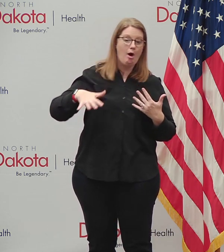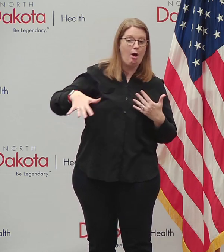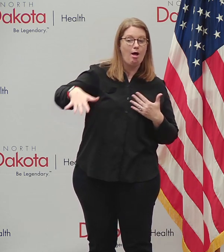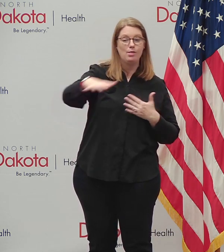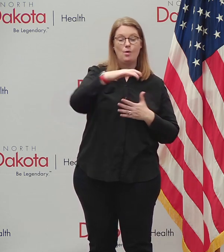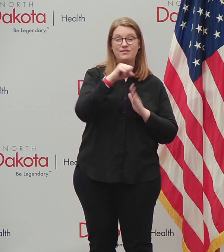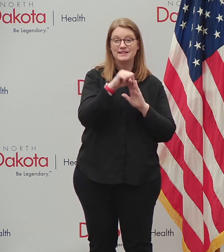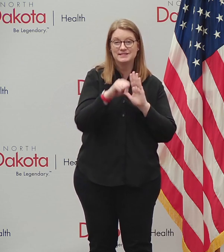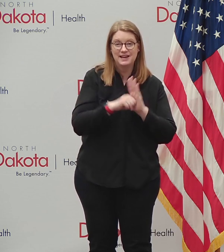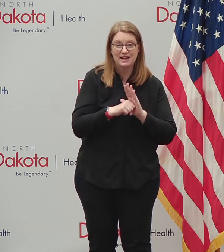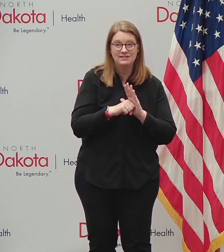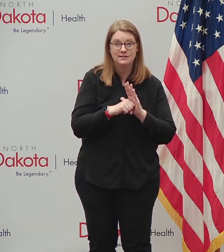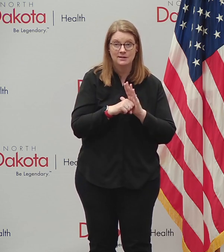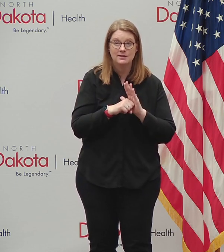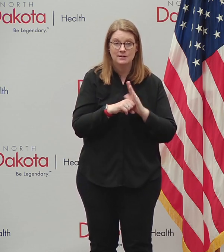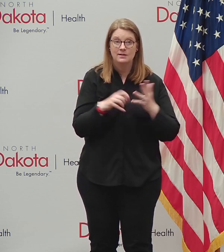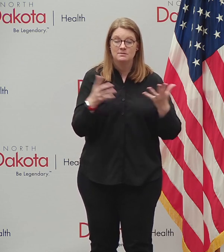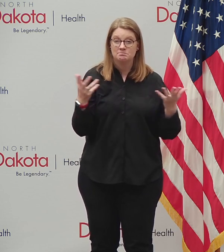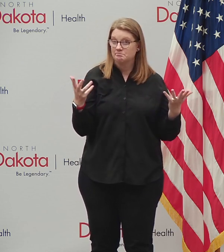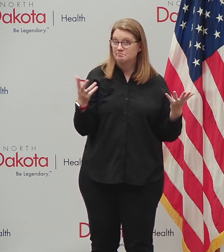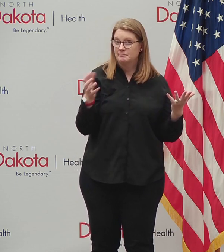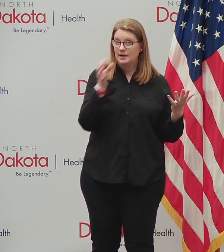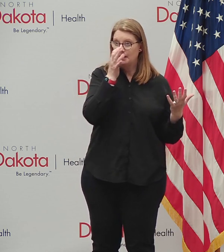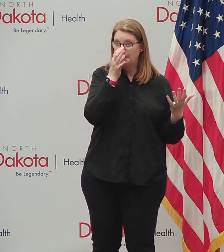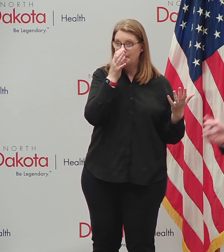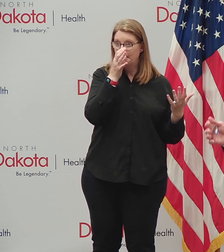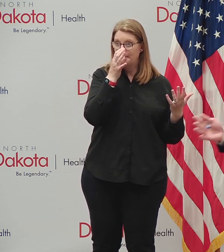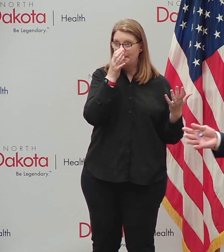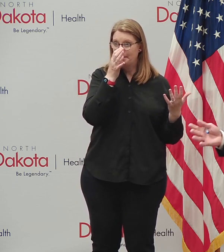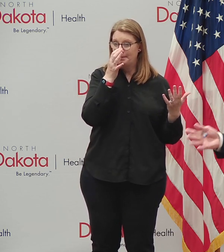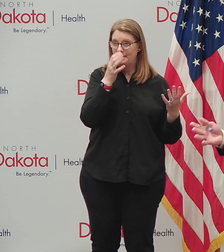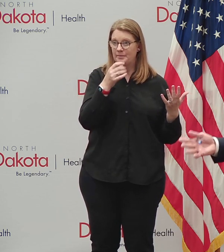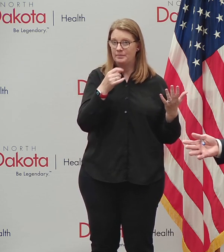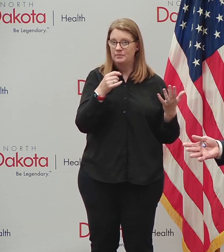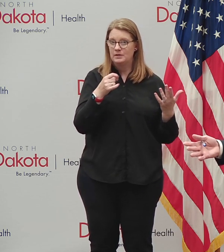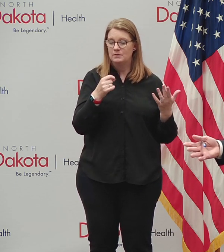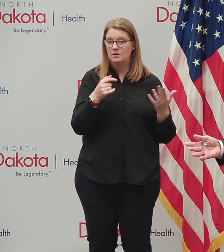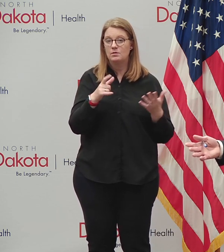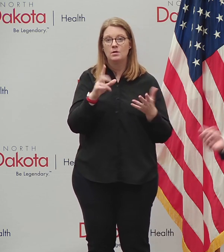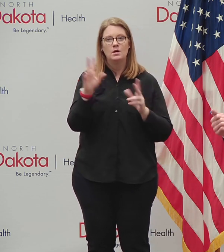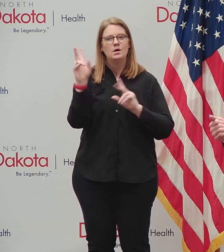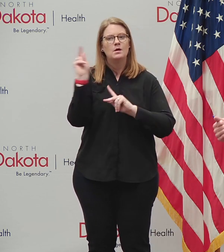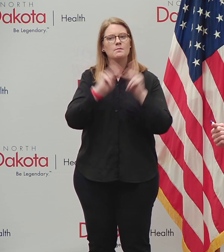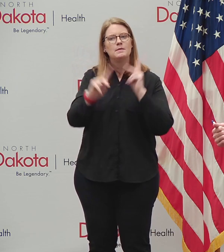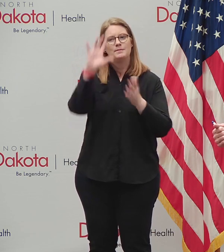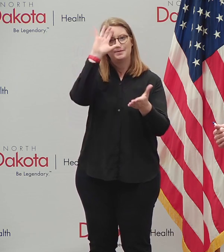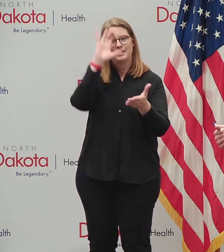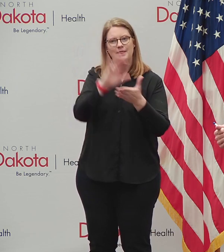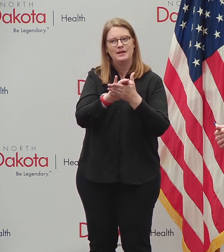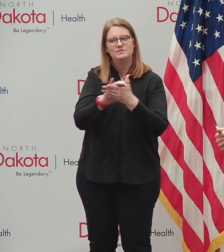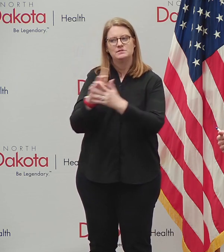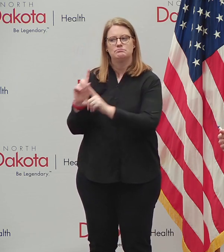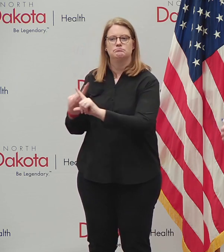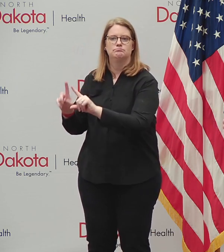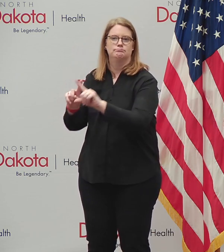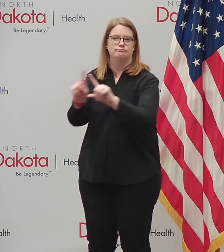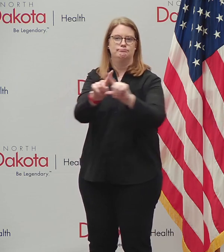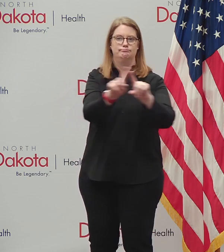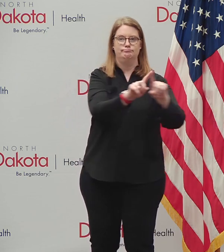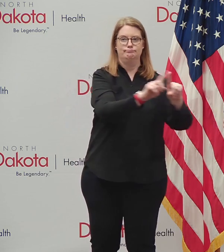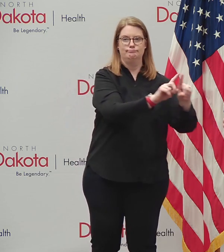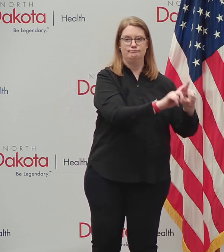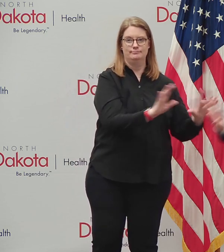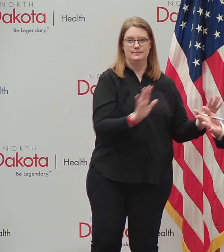is how do you, how do you get, uh, a people with widely held and differing beliefs. Cause there are some people that, uh, believe,